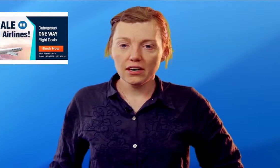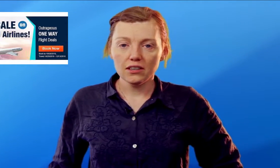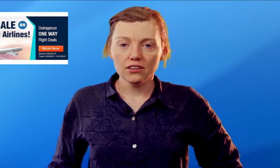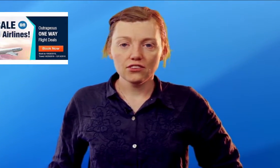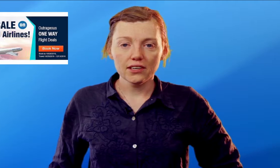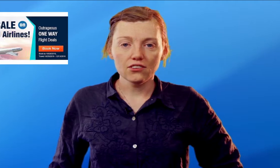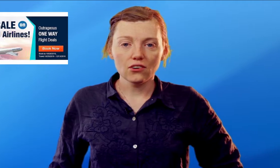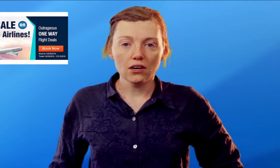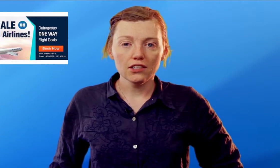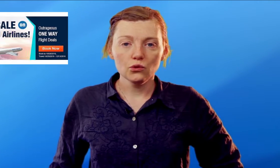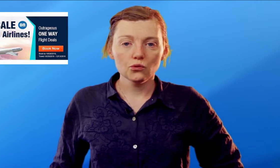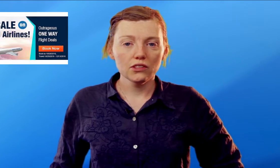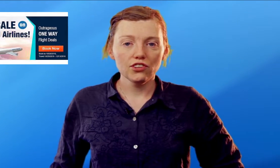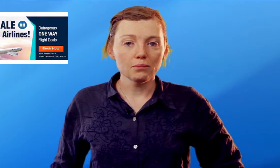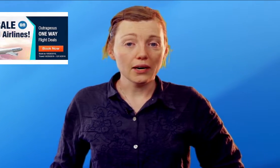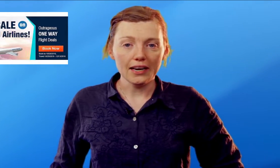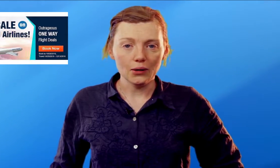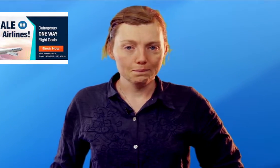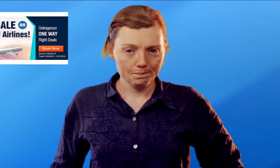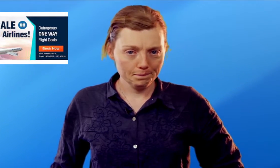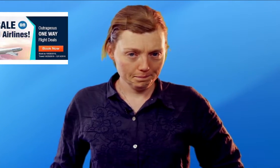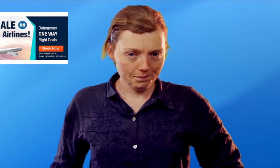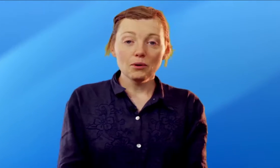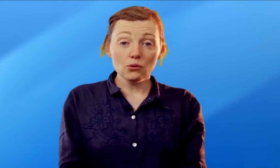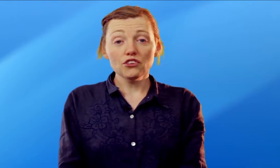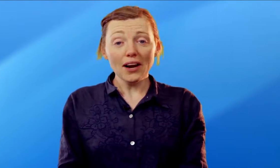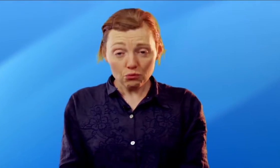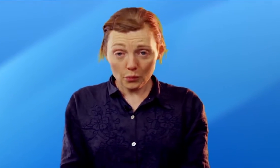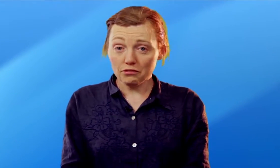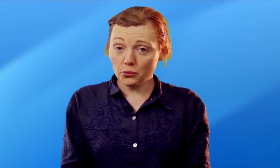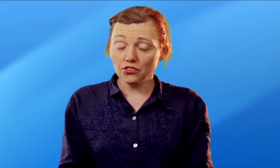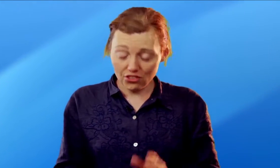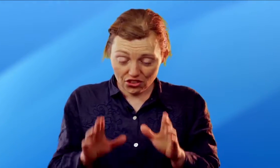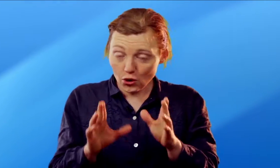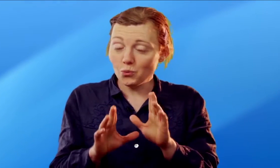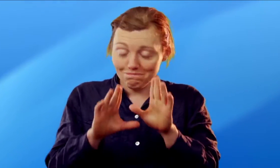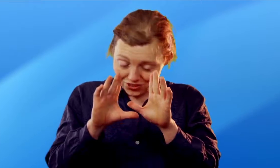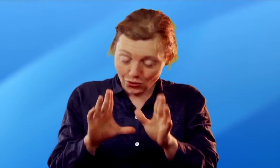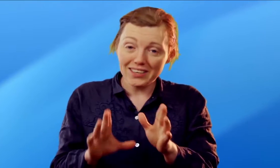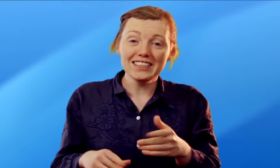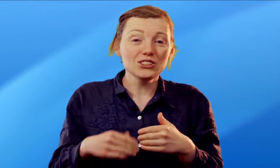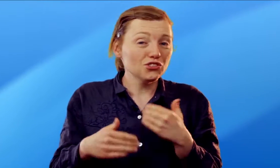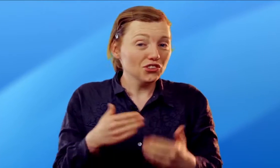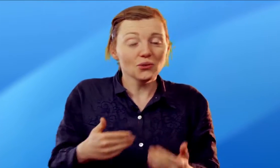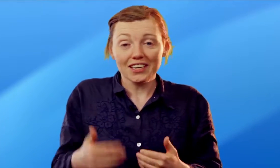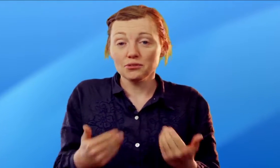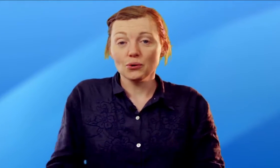Airlines tickets are unusually cheap right now. But for our trans woman viewers, just know, sorry, you still don't get a free